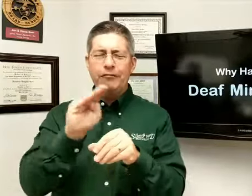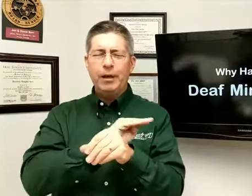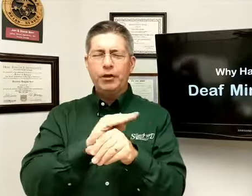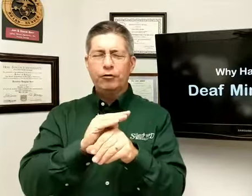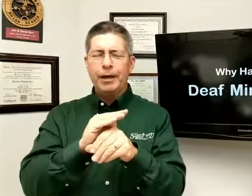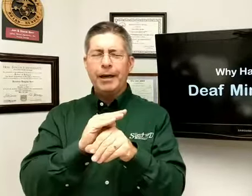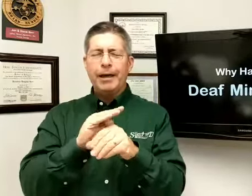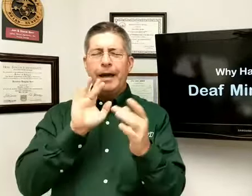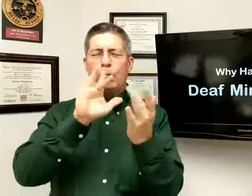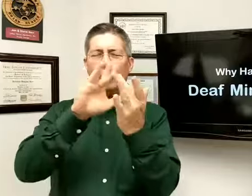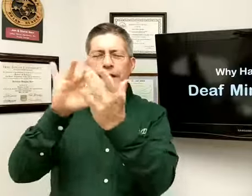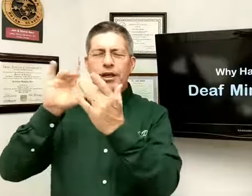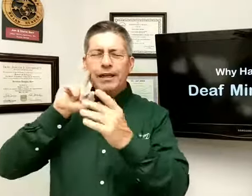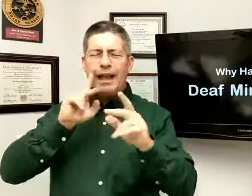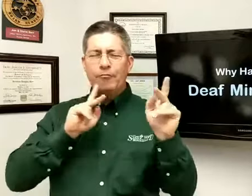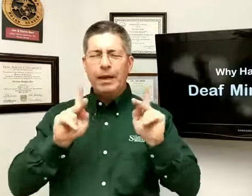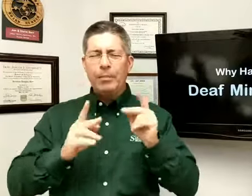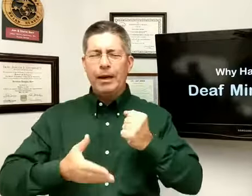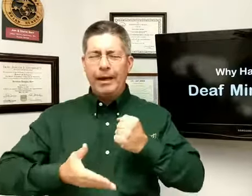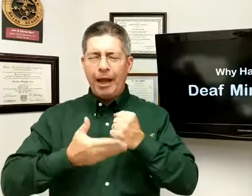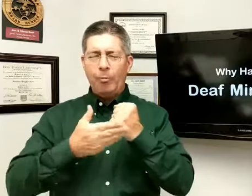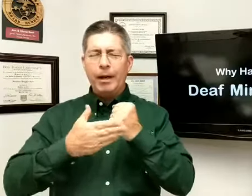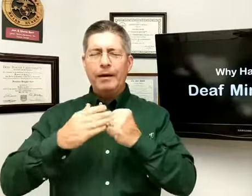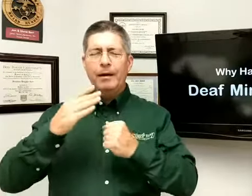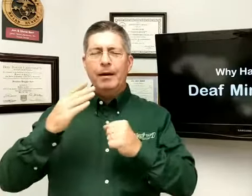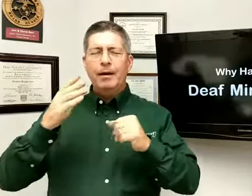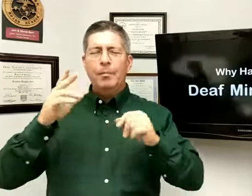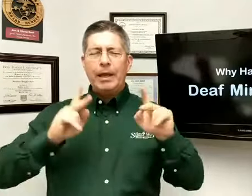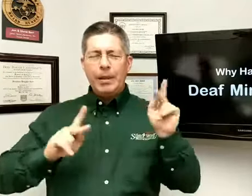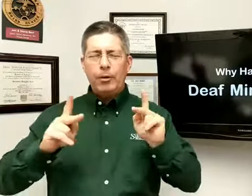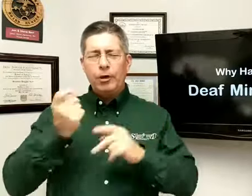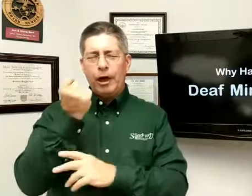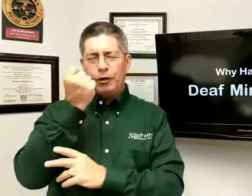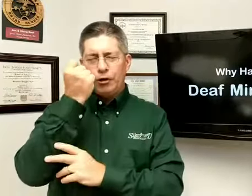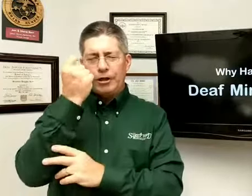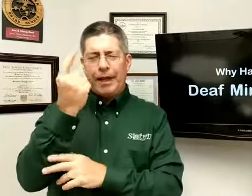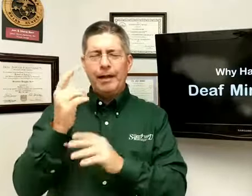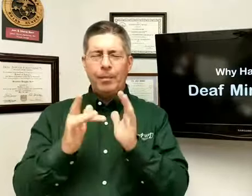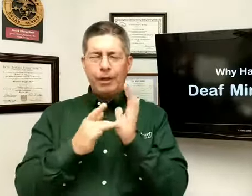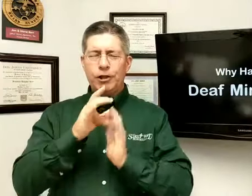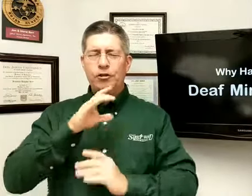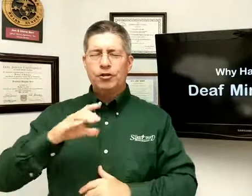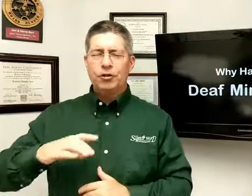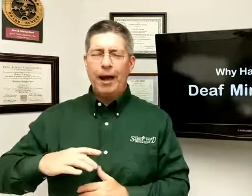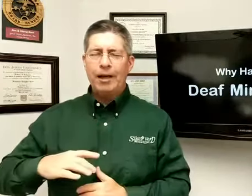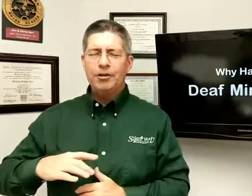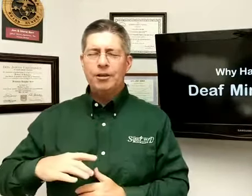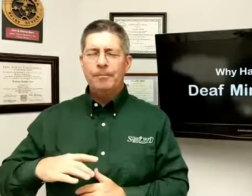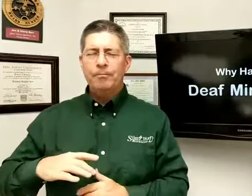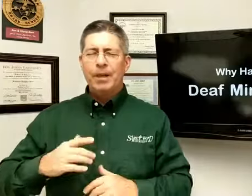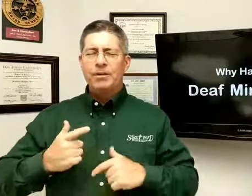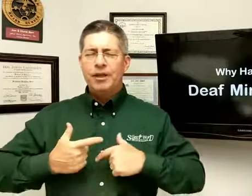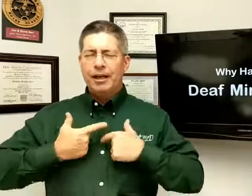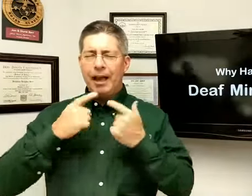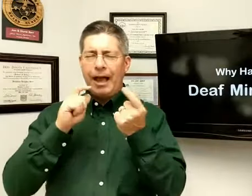ministry, reaching deaf people, and helping people to understand about Jesus Christ, seeing lives